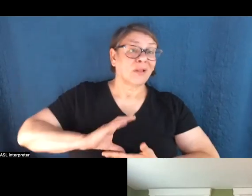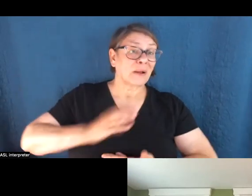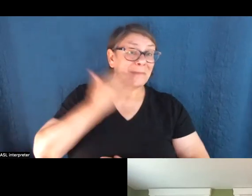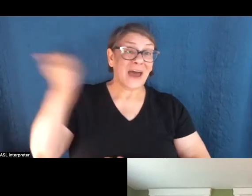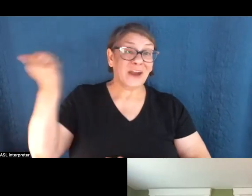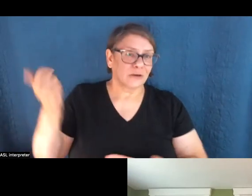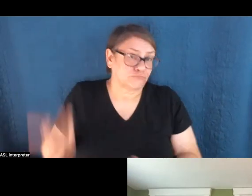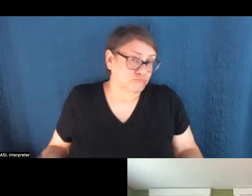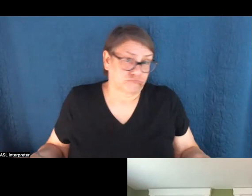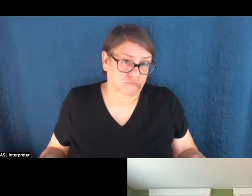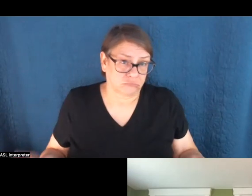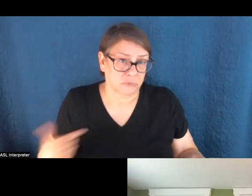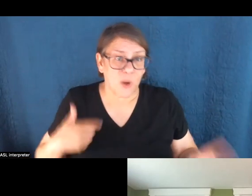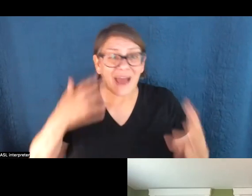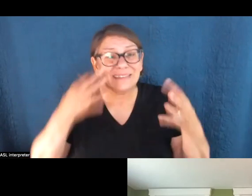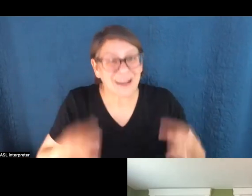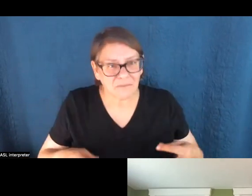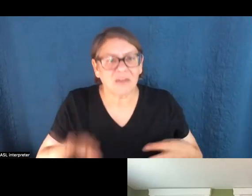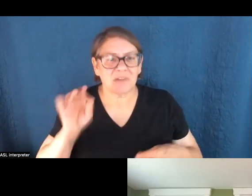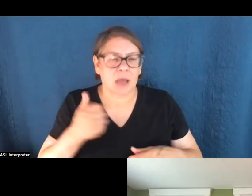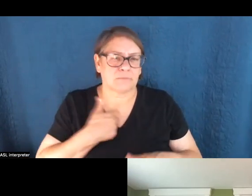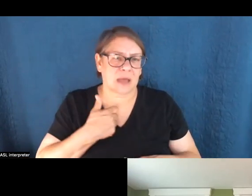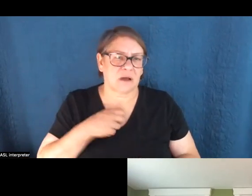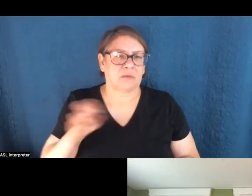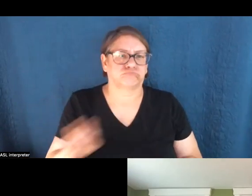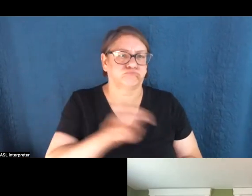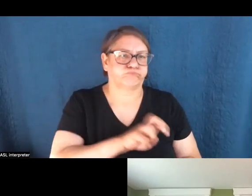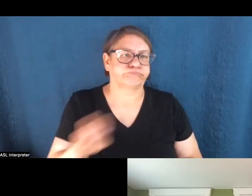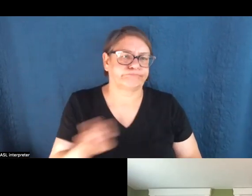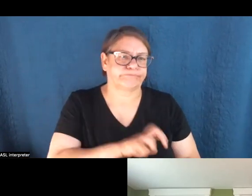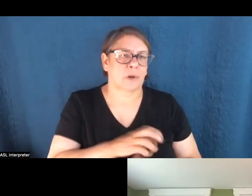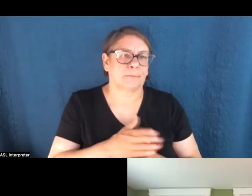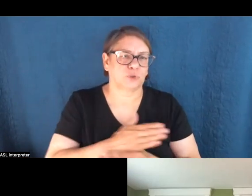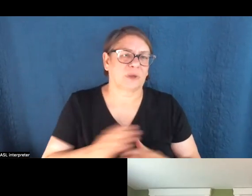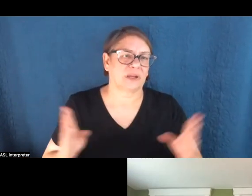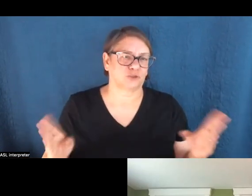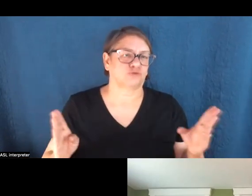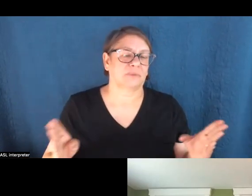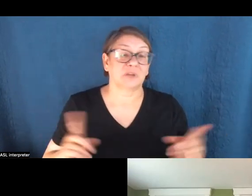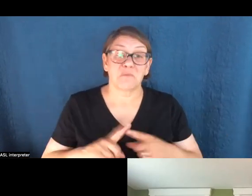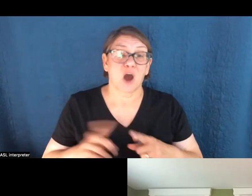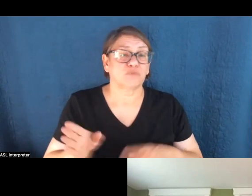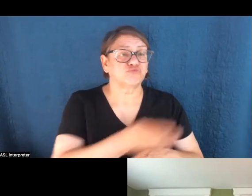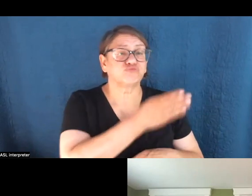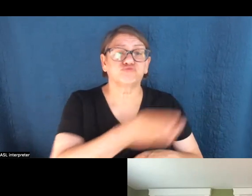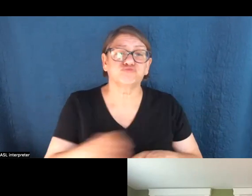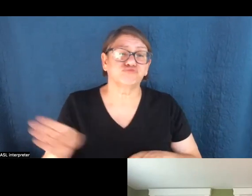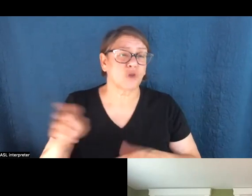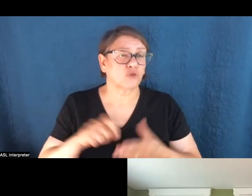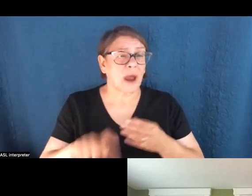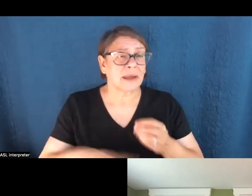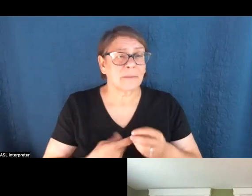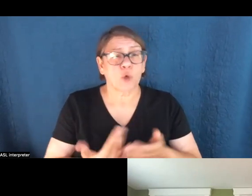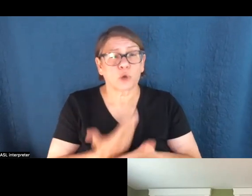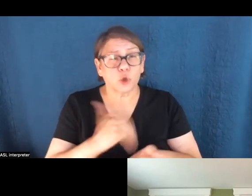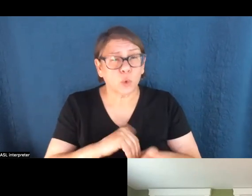you know, it, it, I definitely find myself navigating back and forth between those two extremes, but I find as a whole that writing about renewable energy and writing about